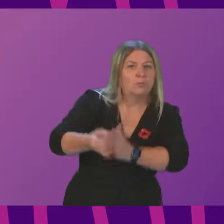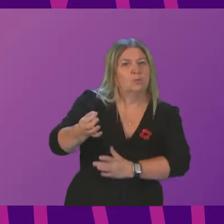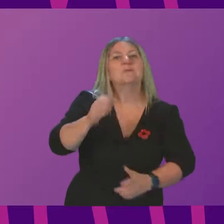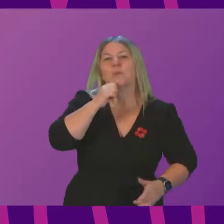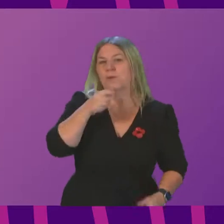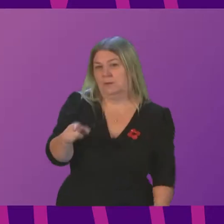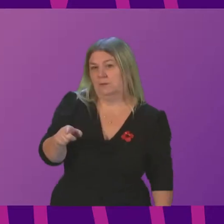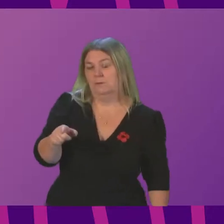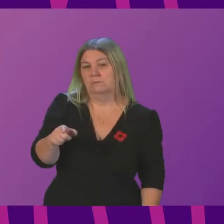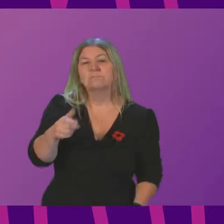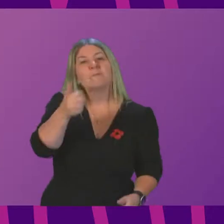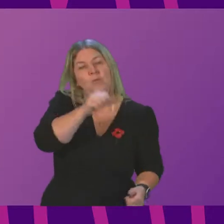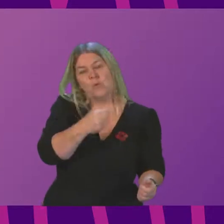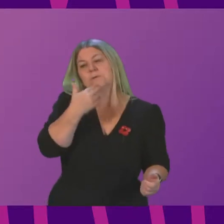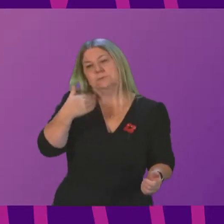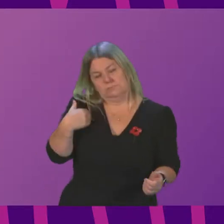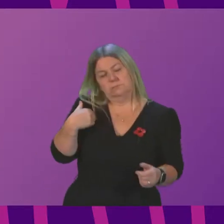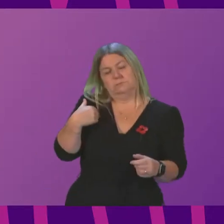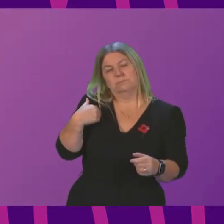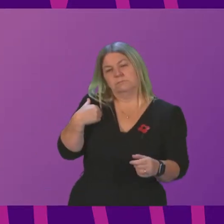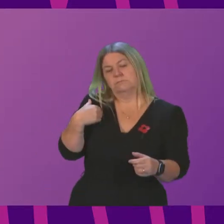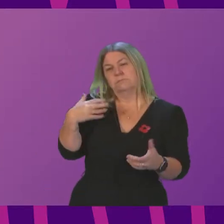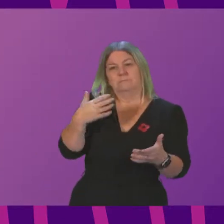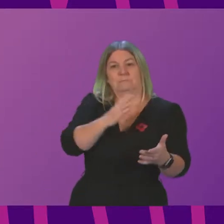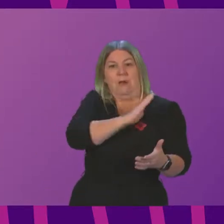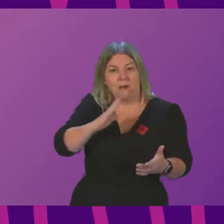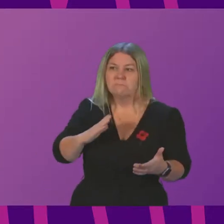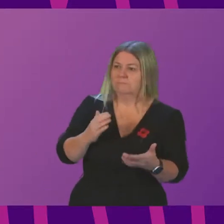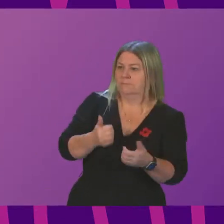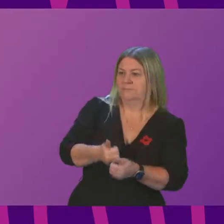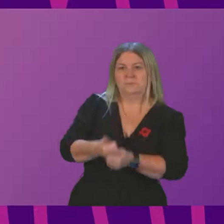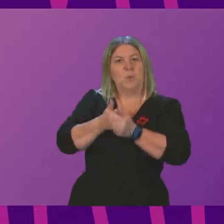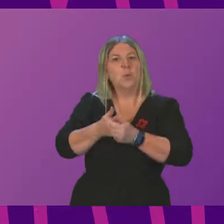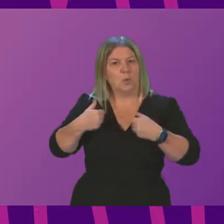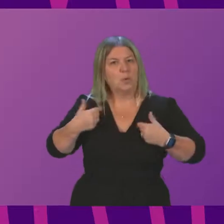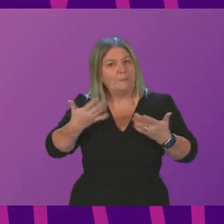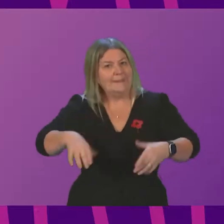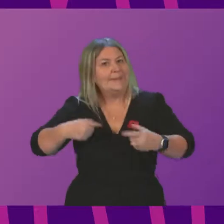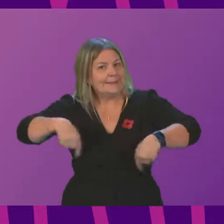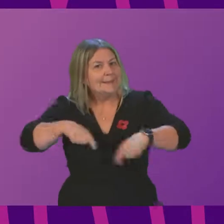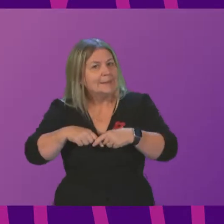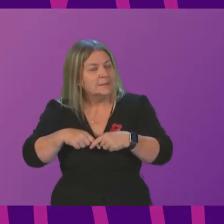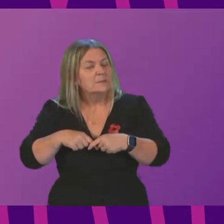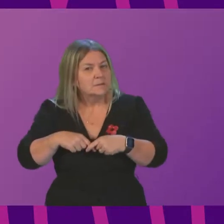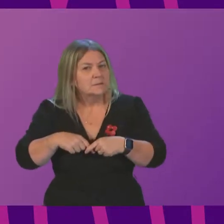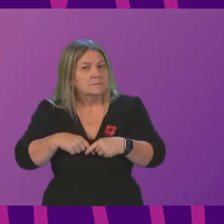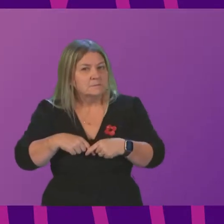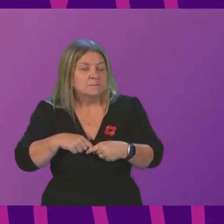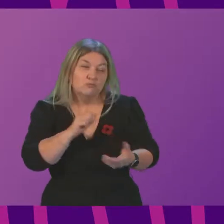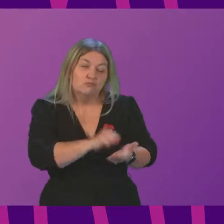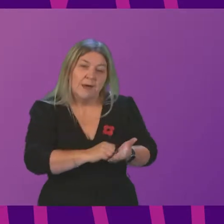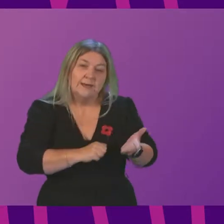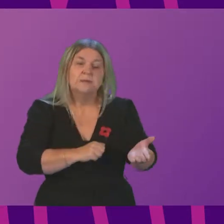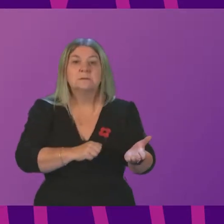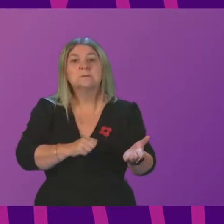some military assistance, as Mr Sarwar properly paid tribute to, to assist us in that task. So the Government is taking the necessary